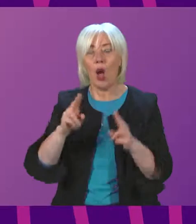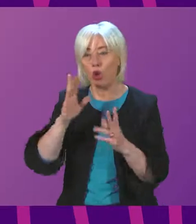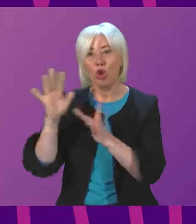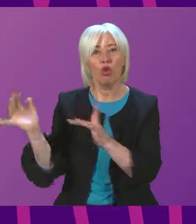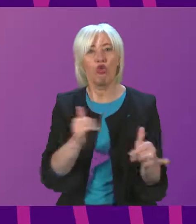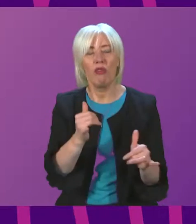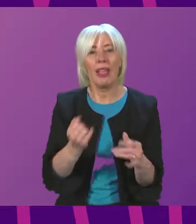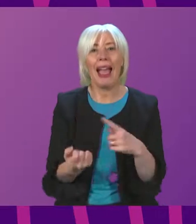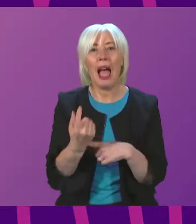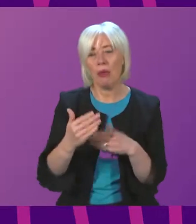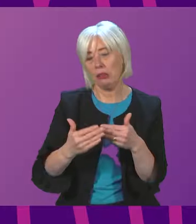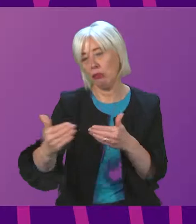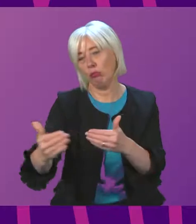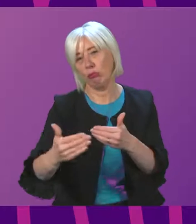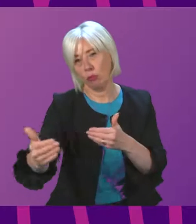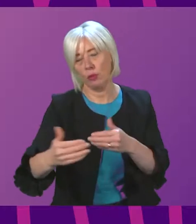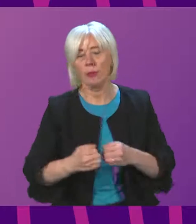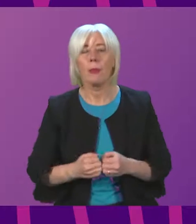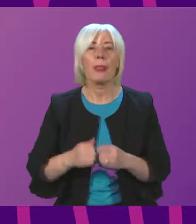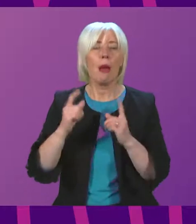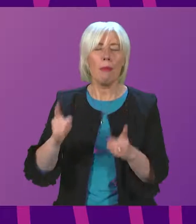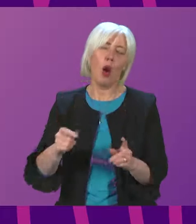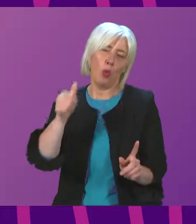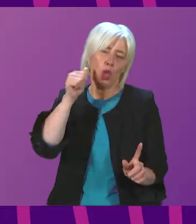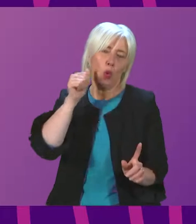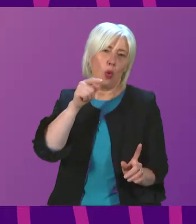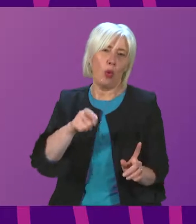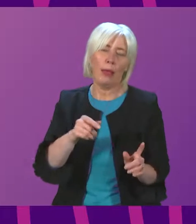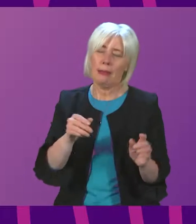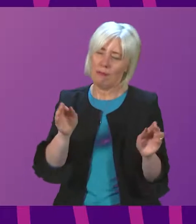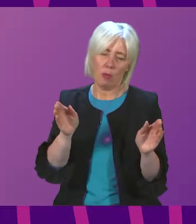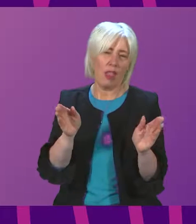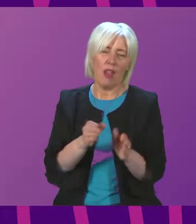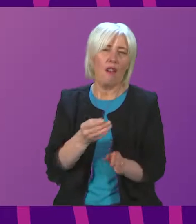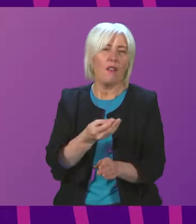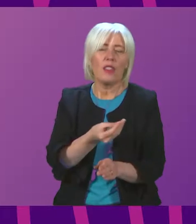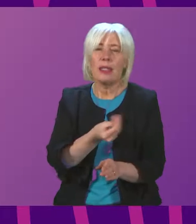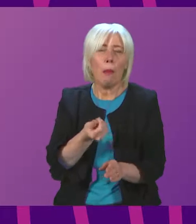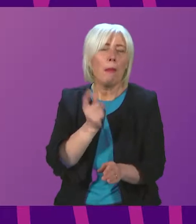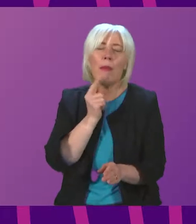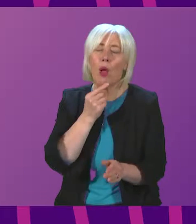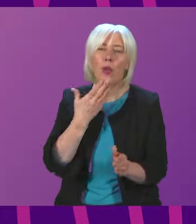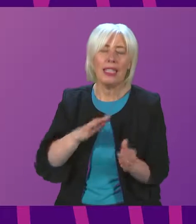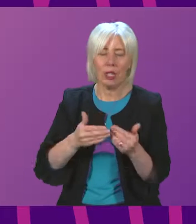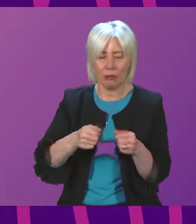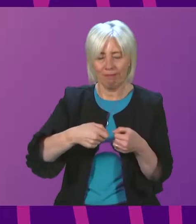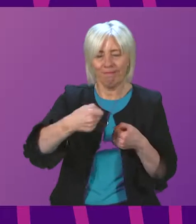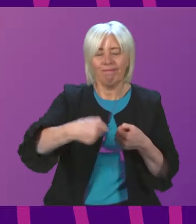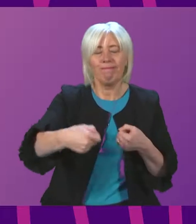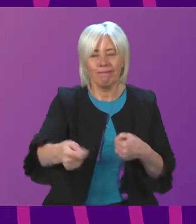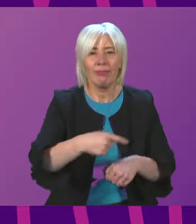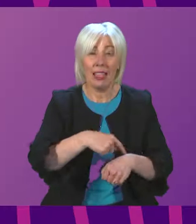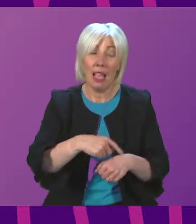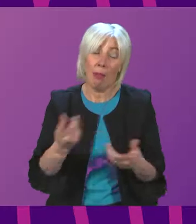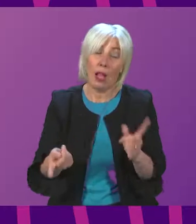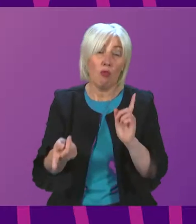over the next period. But we do recognise that a small number of people will require longer. And as I've said in answer to